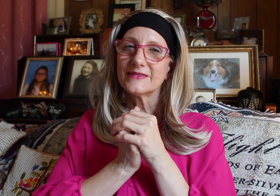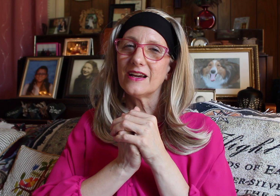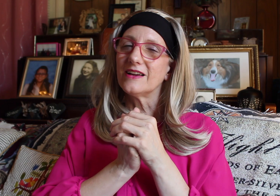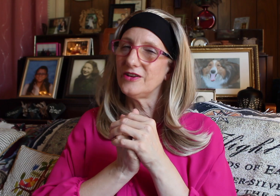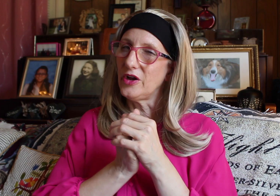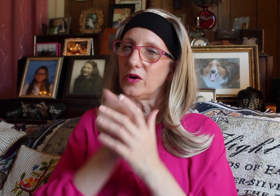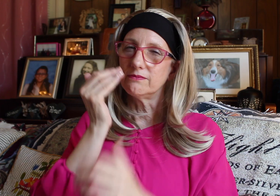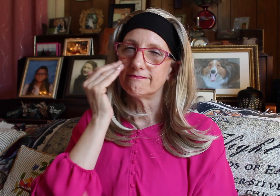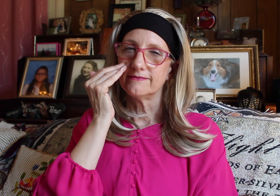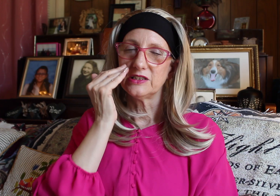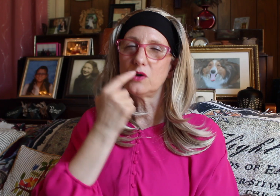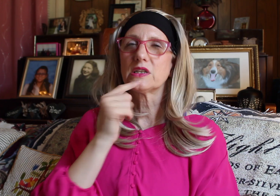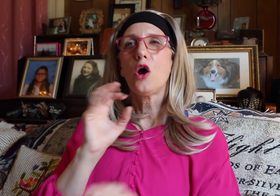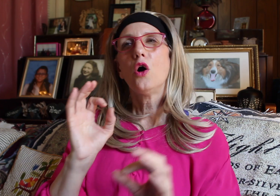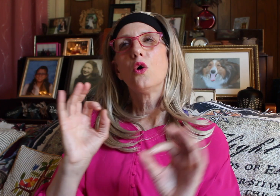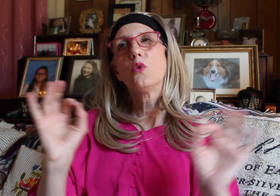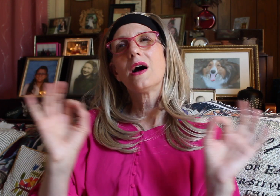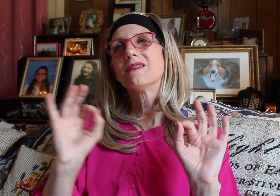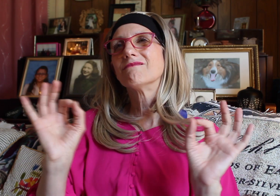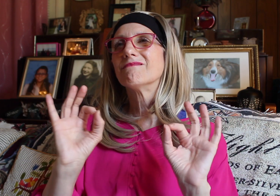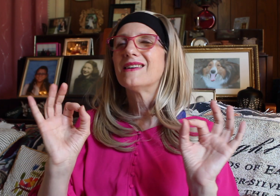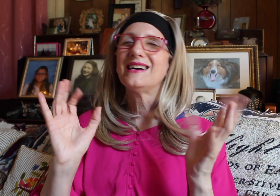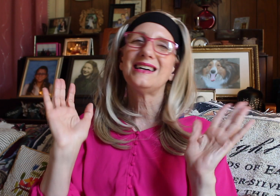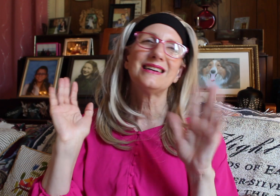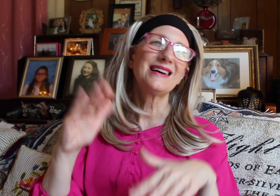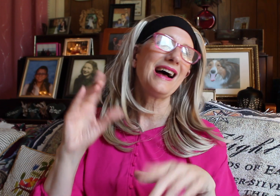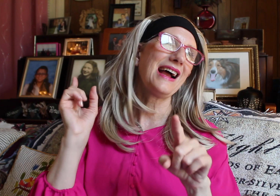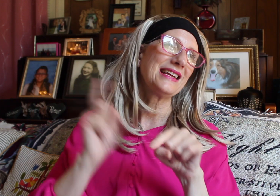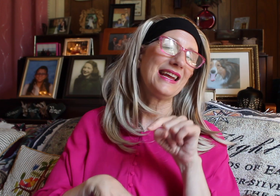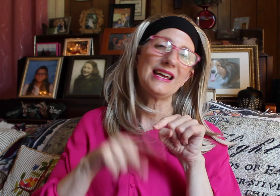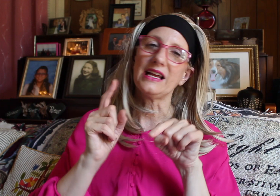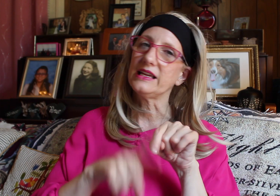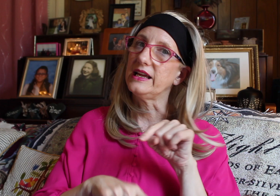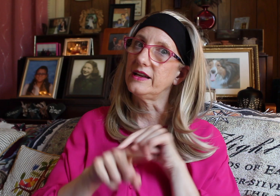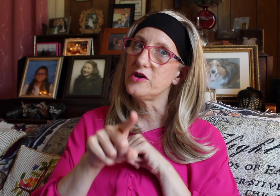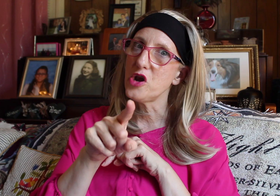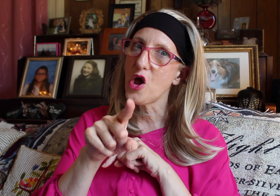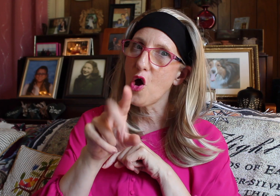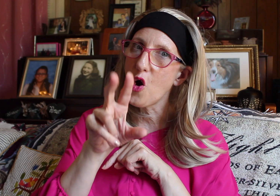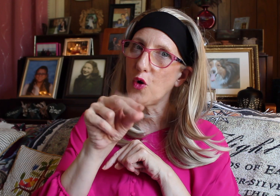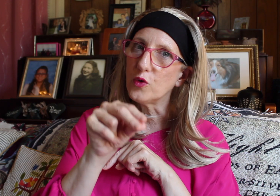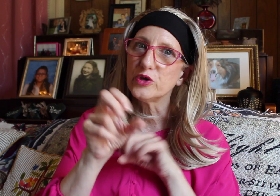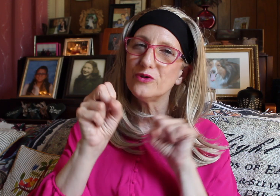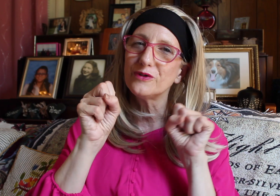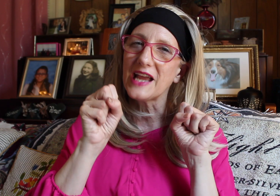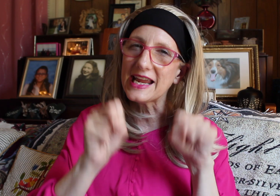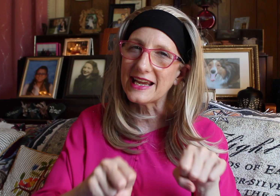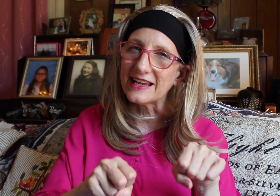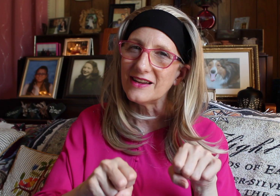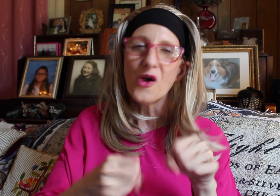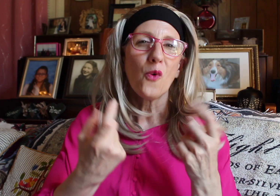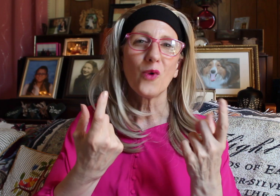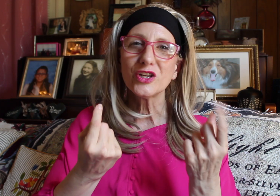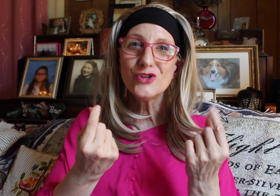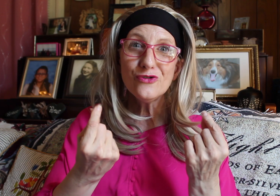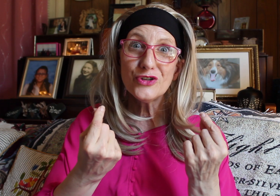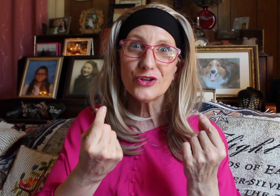You know, don't say, oh, I can't, I can't. No, you can. What you do